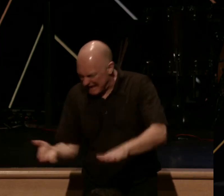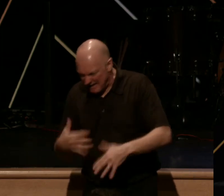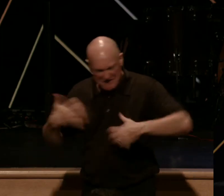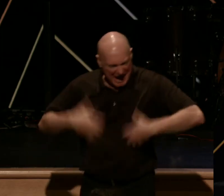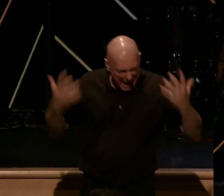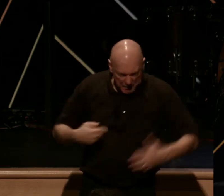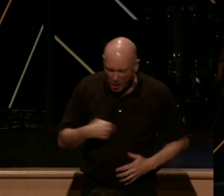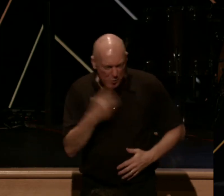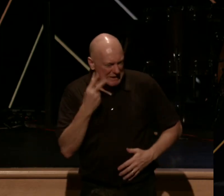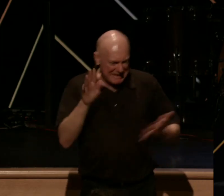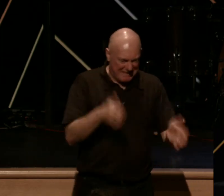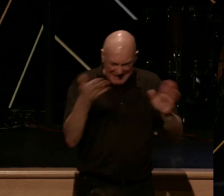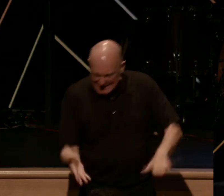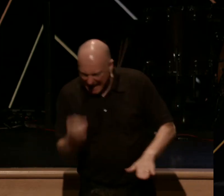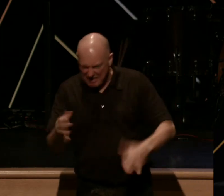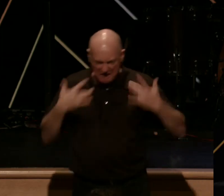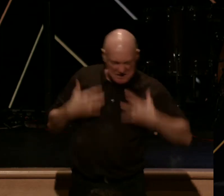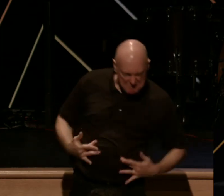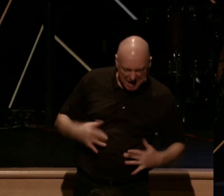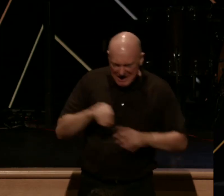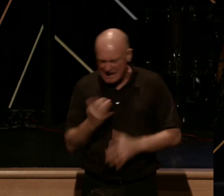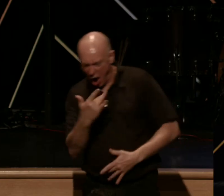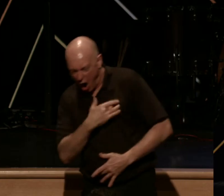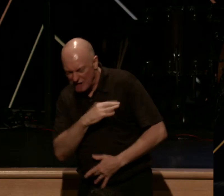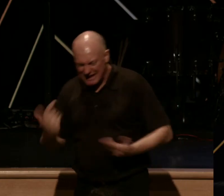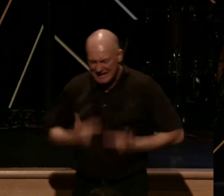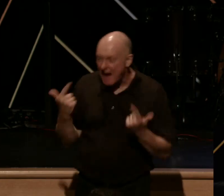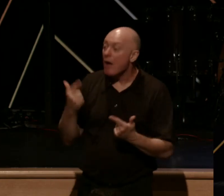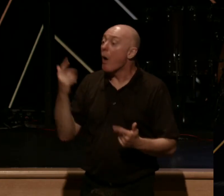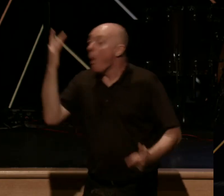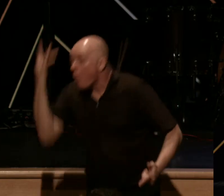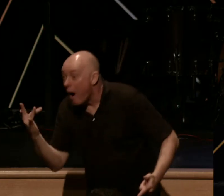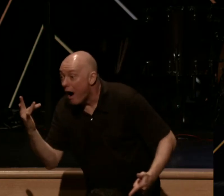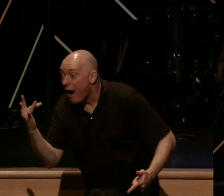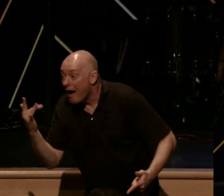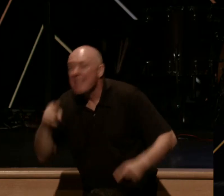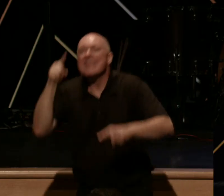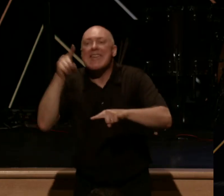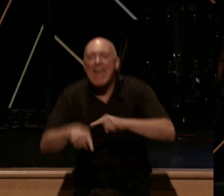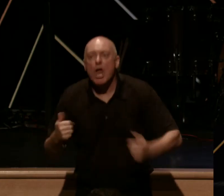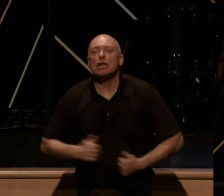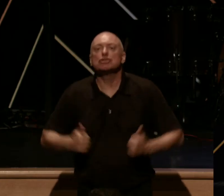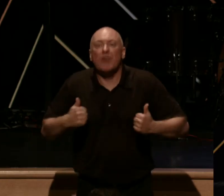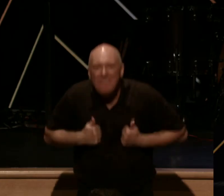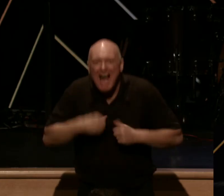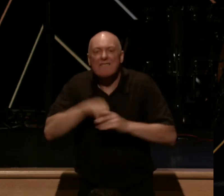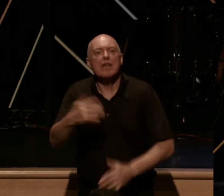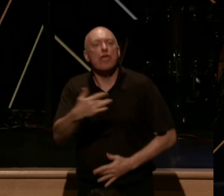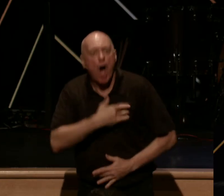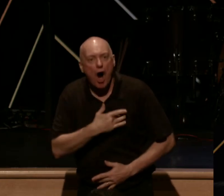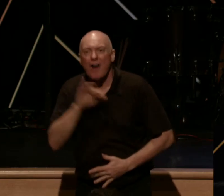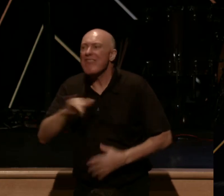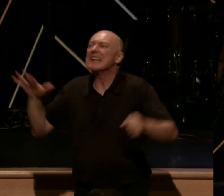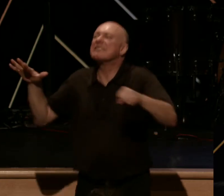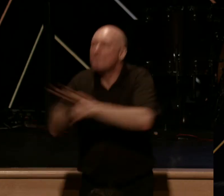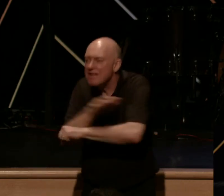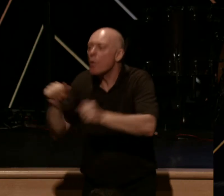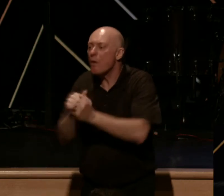That's when we see the death of despair in our hearts and lives because these things cannot survive in the heart that is filled with the love